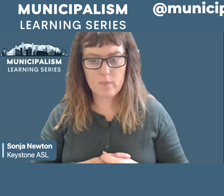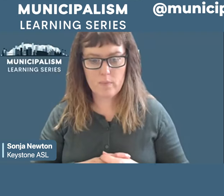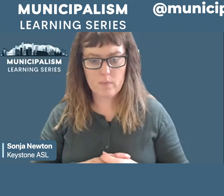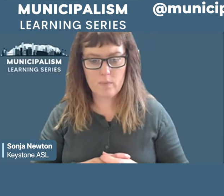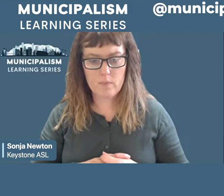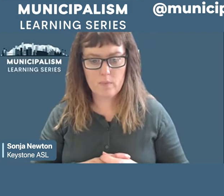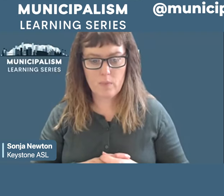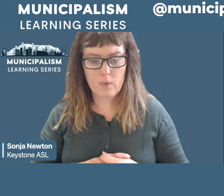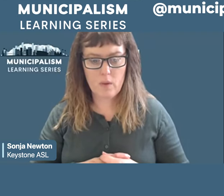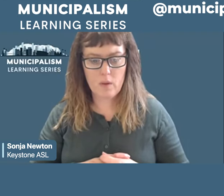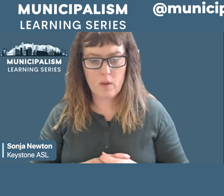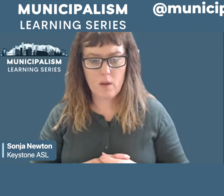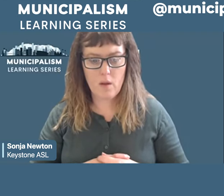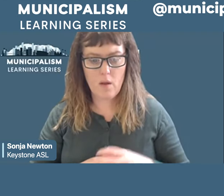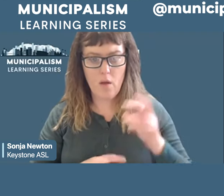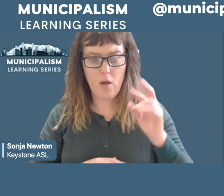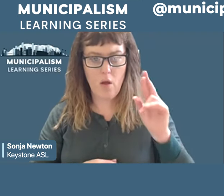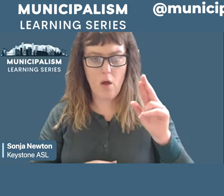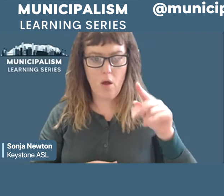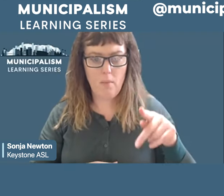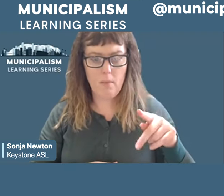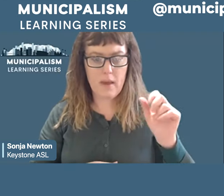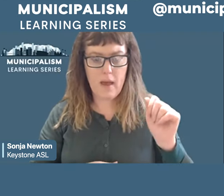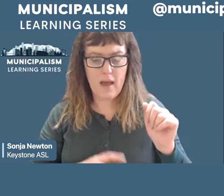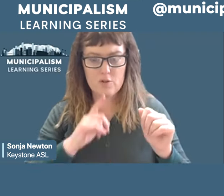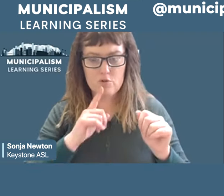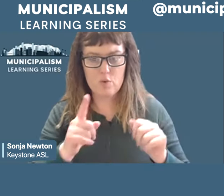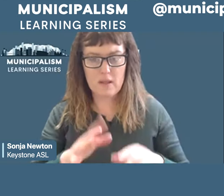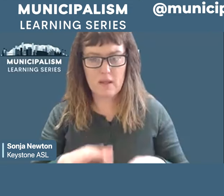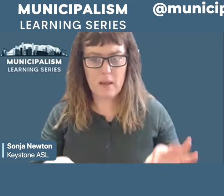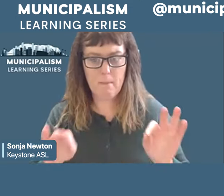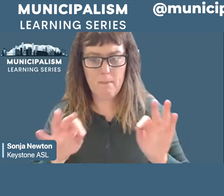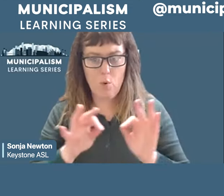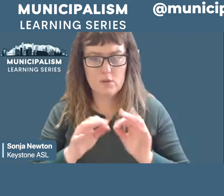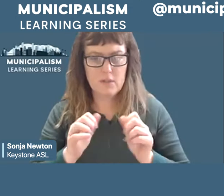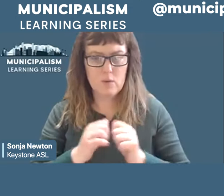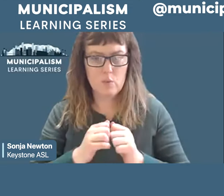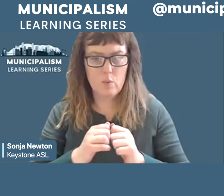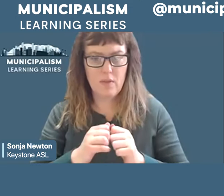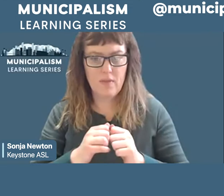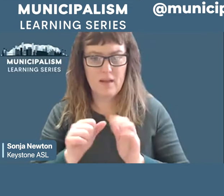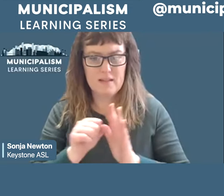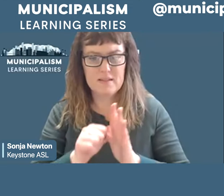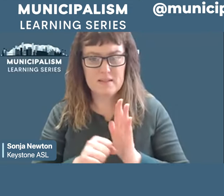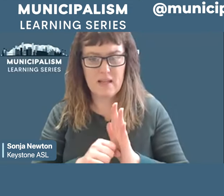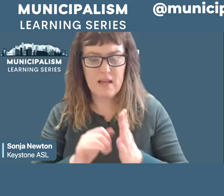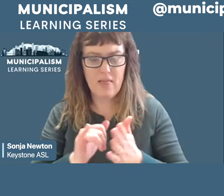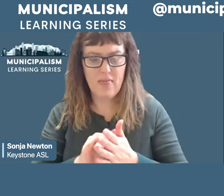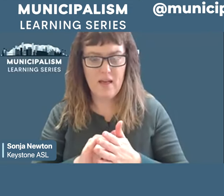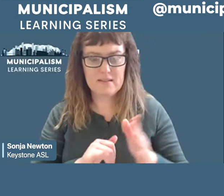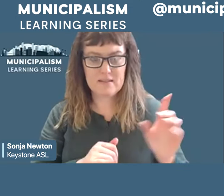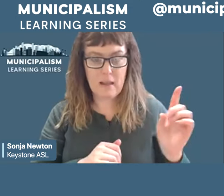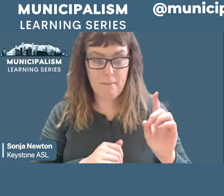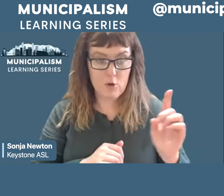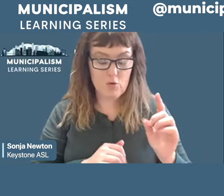is important and particularly in a state that votes Democrat up the majority